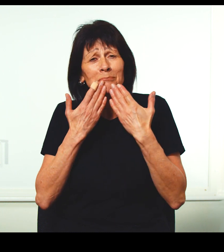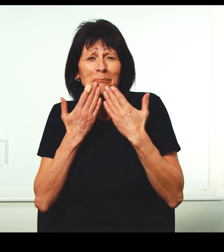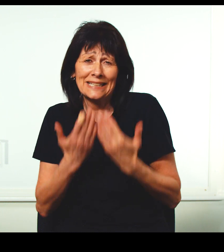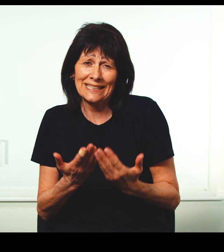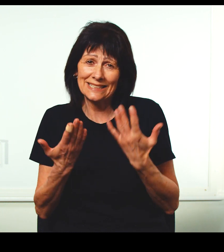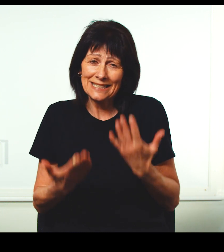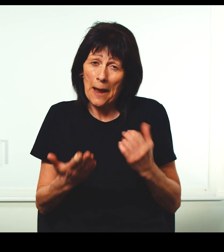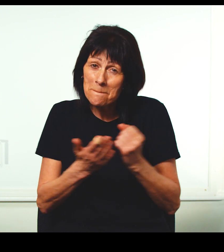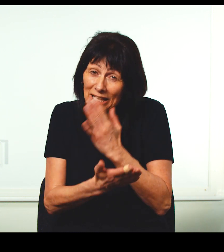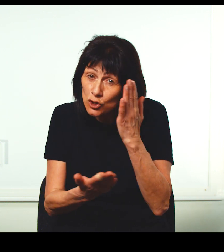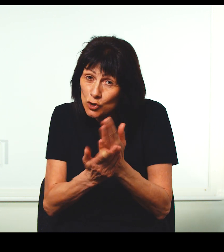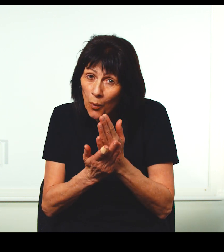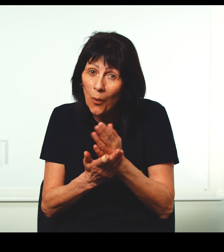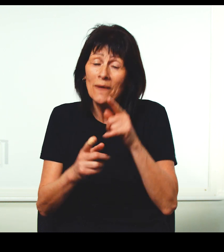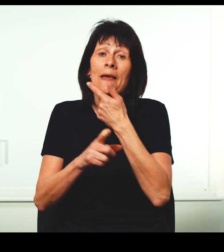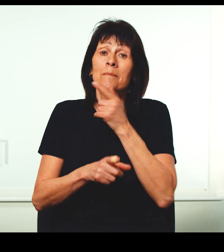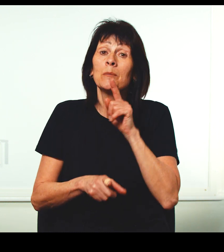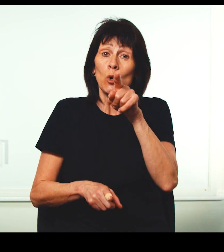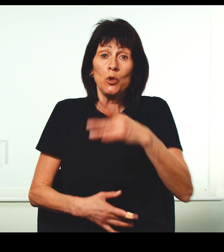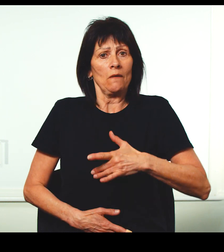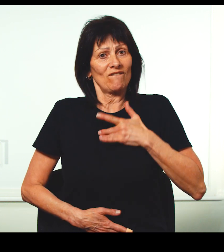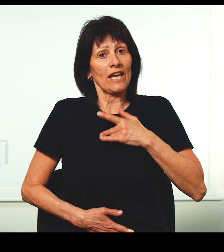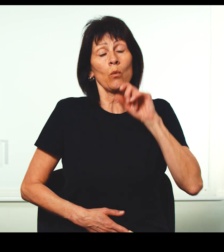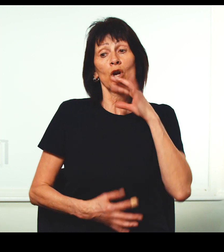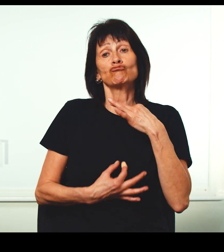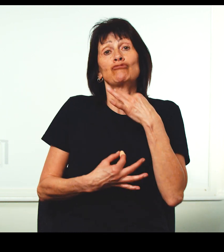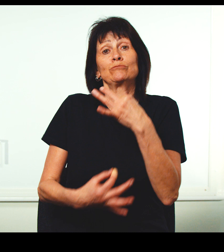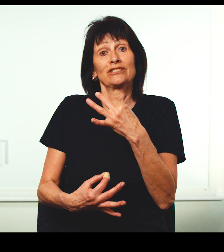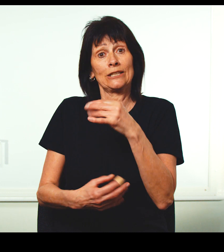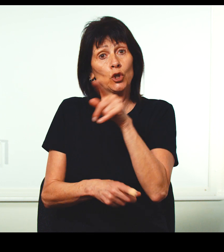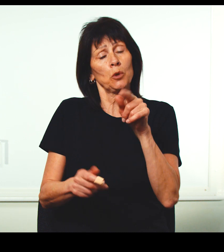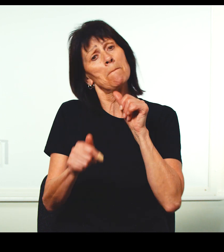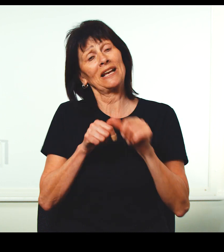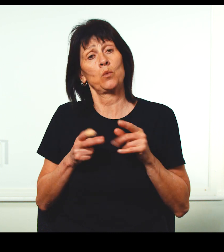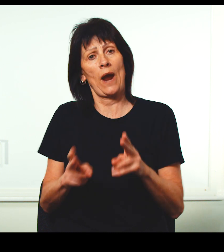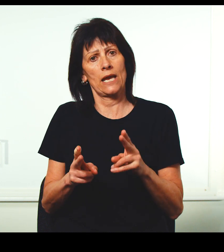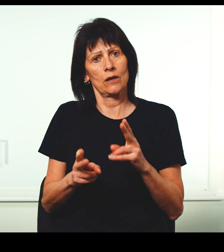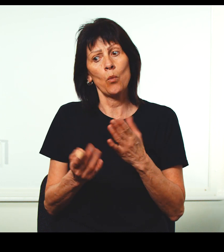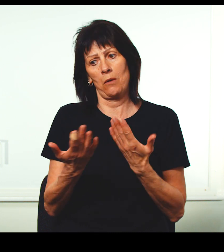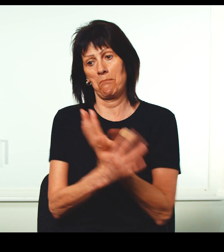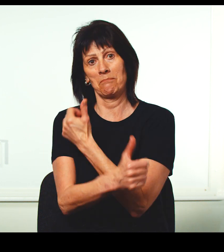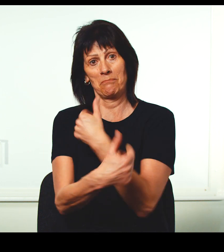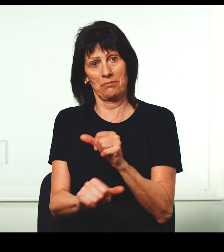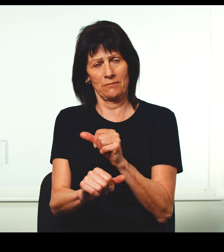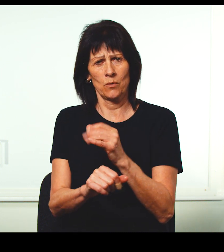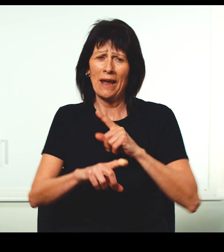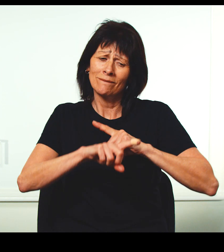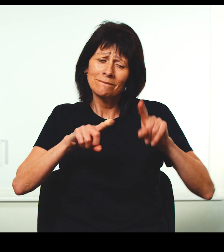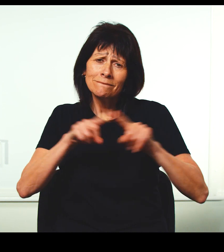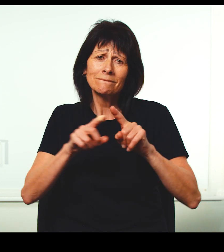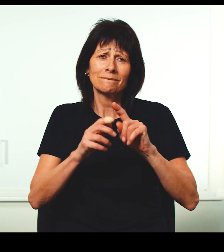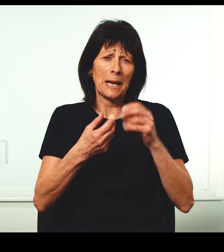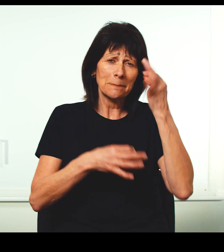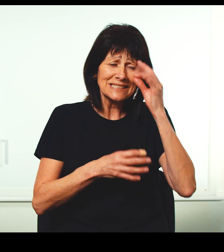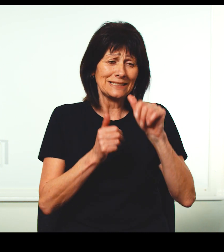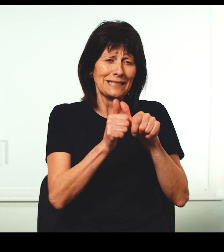two years. So please take this opportunity to make sure the people that you think will represent you best win through. We